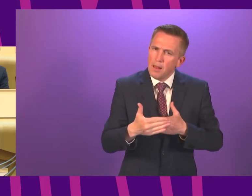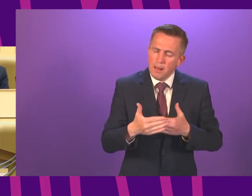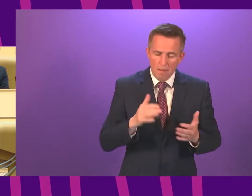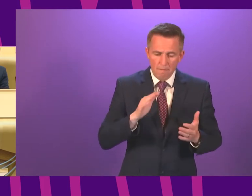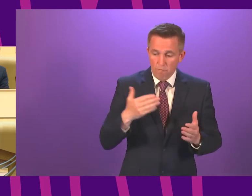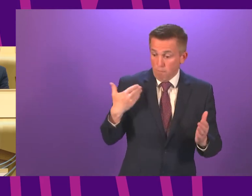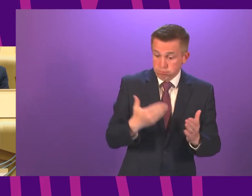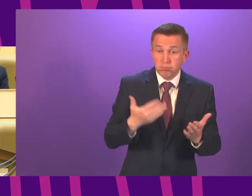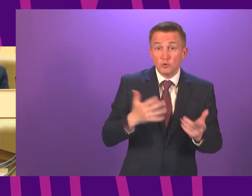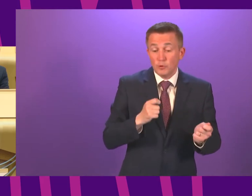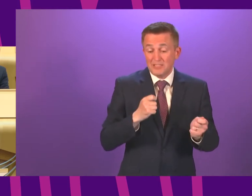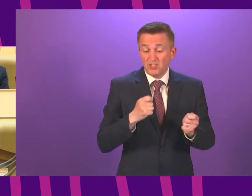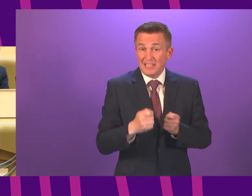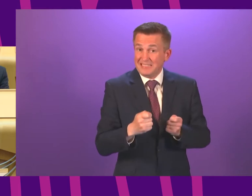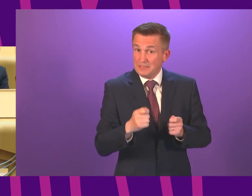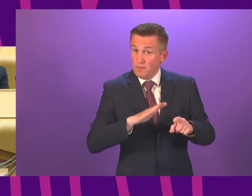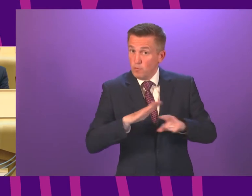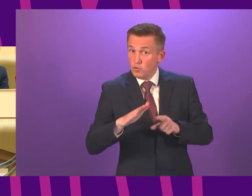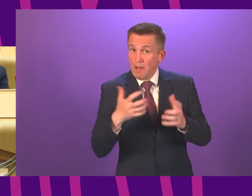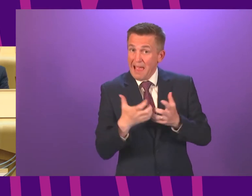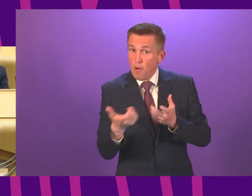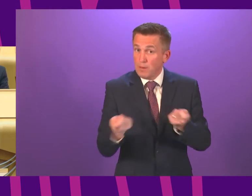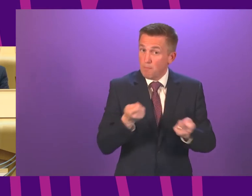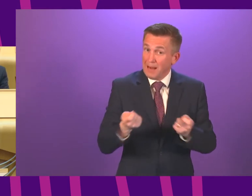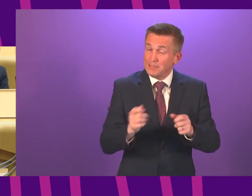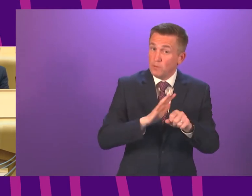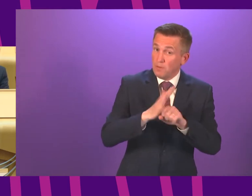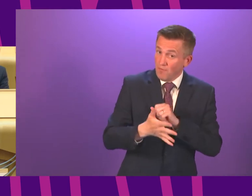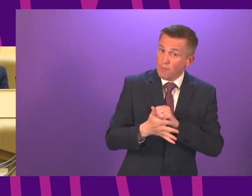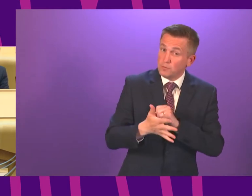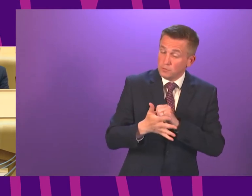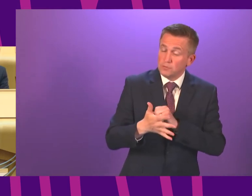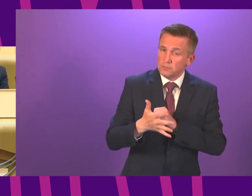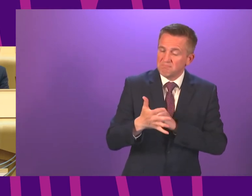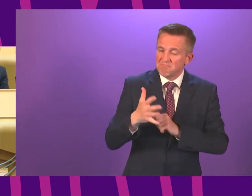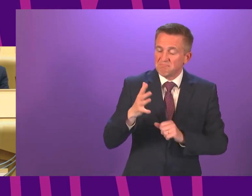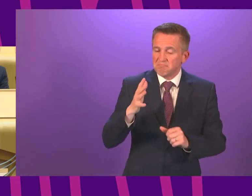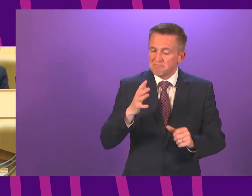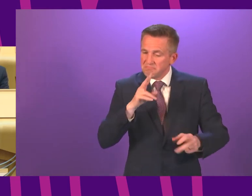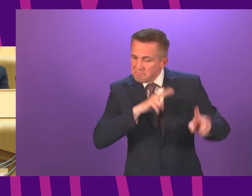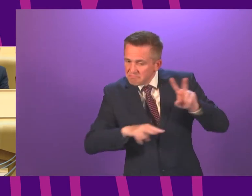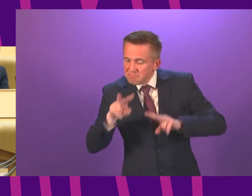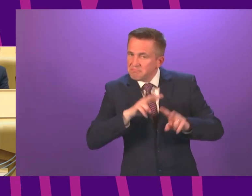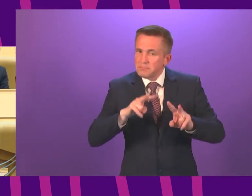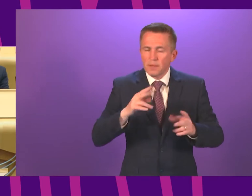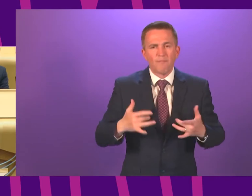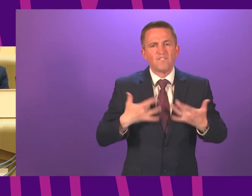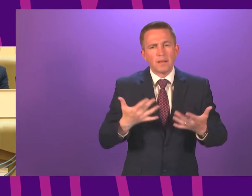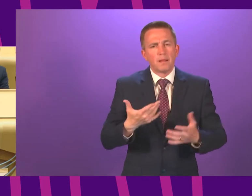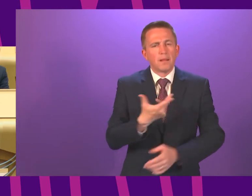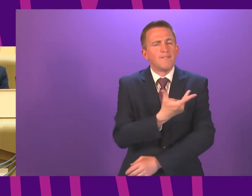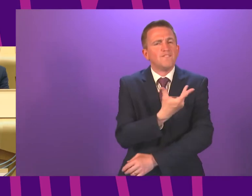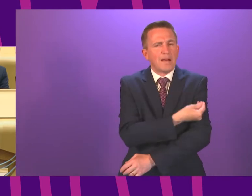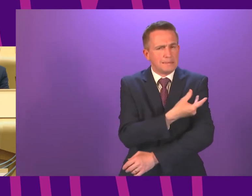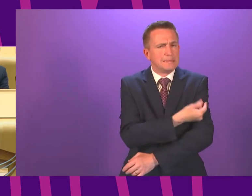to a different way of dealing with this virus. In summary, we do believe that vaccinations are opening the path